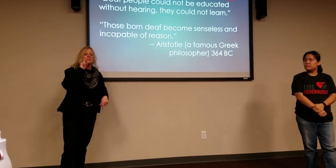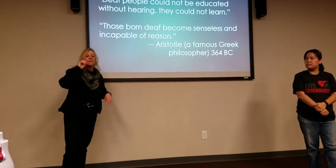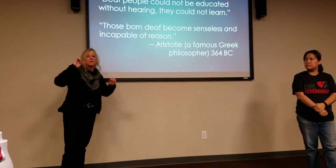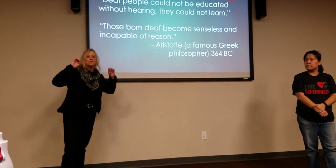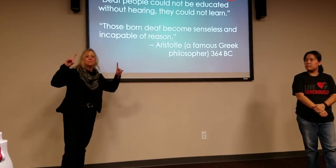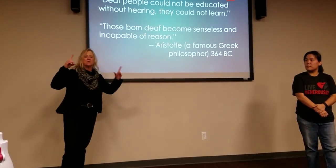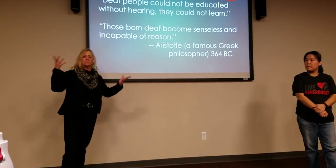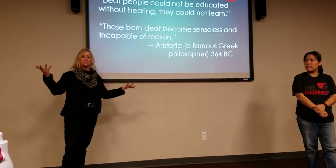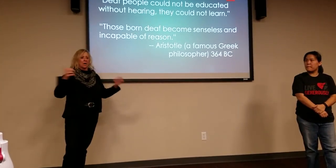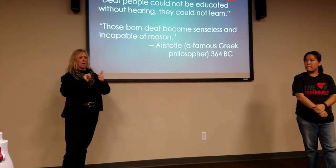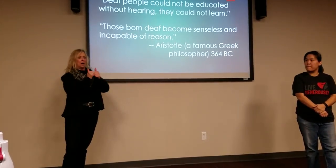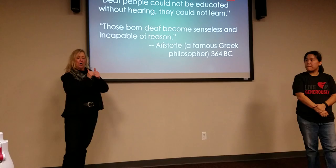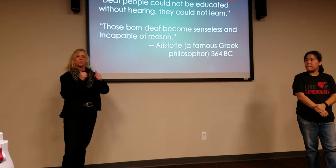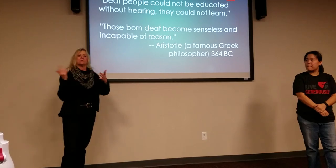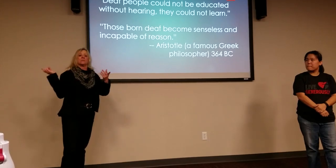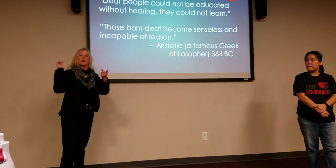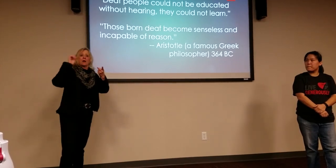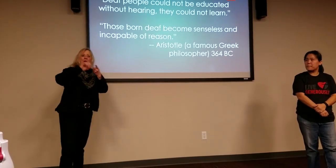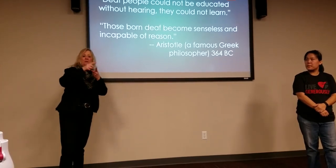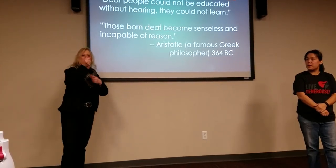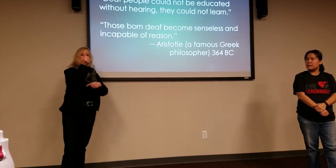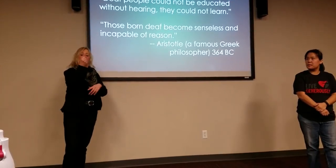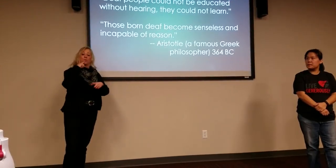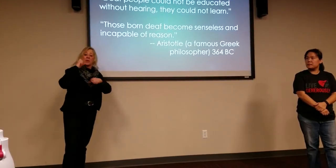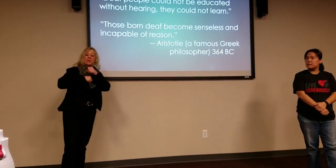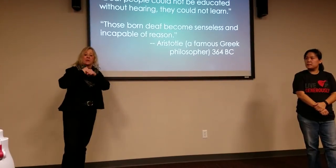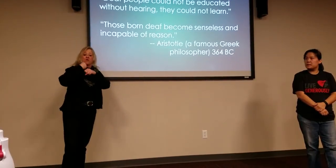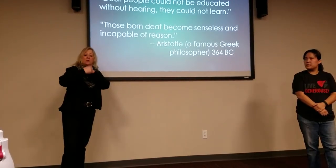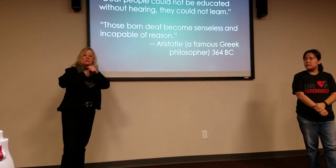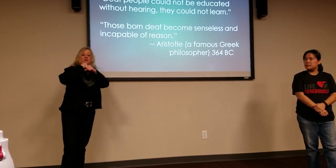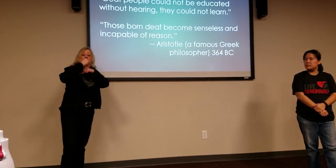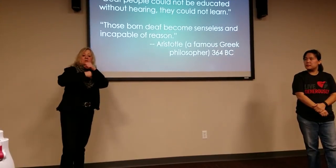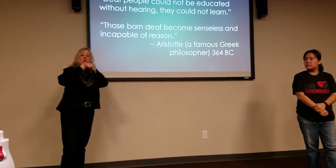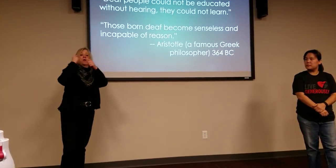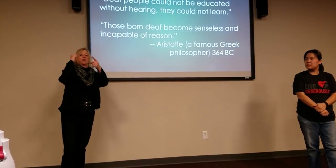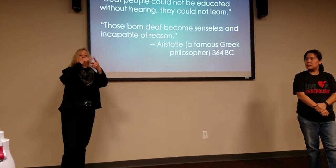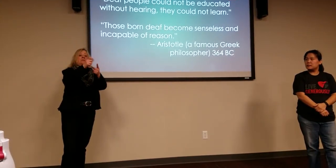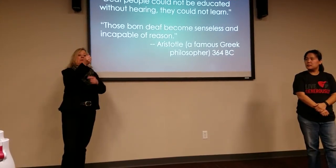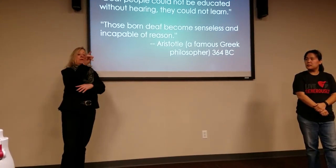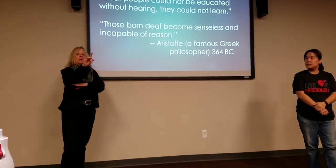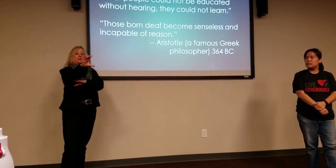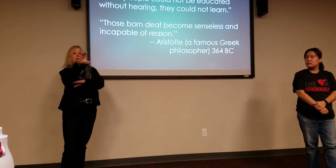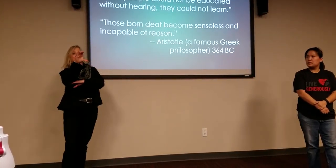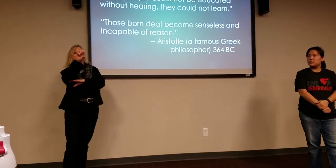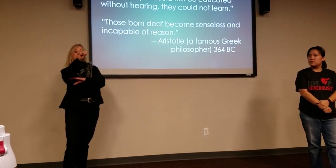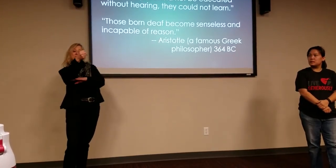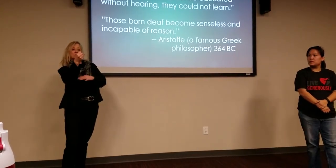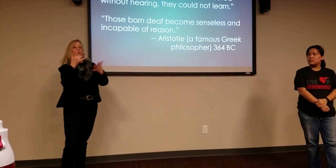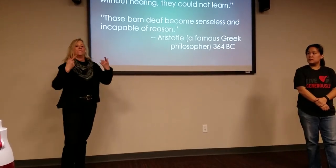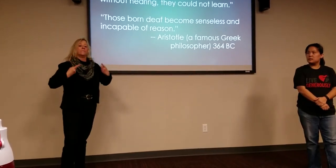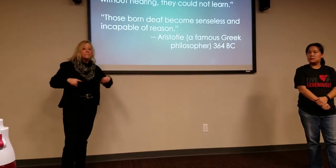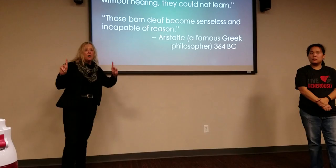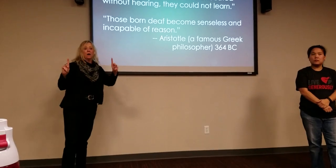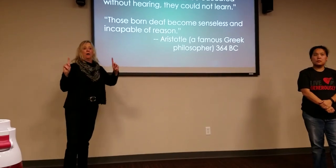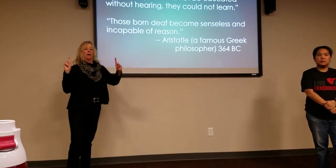And they had no idea how to have Deaf education until many, many years later, the 1800s,